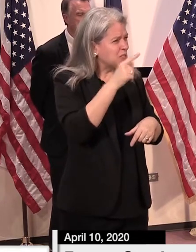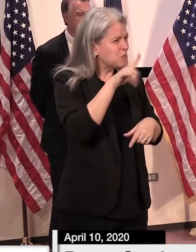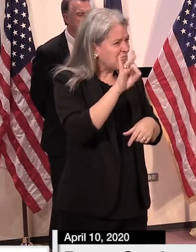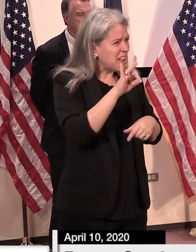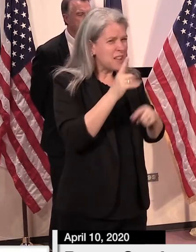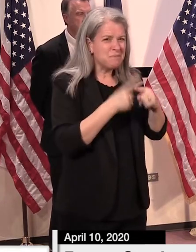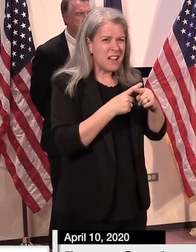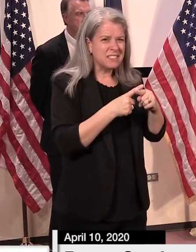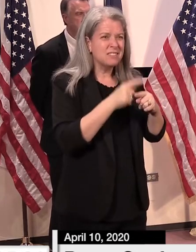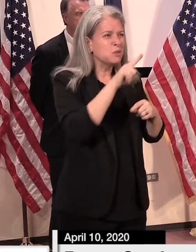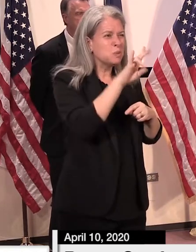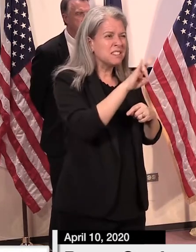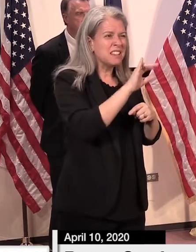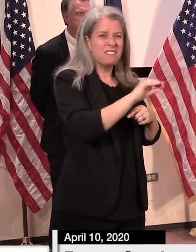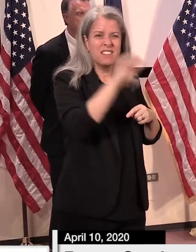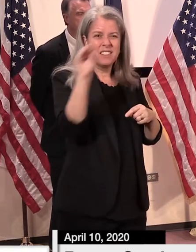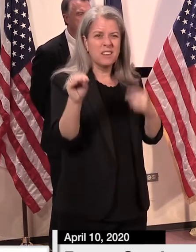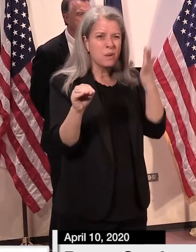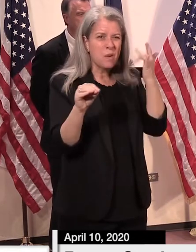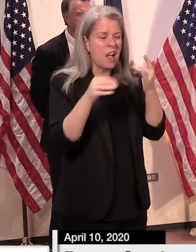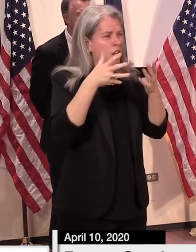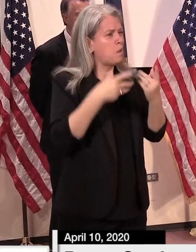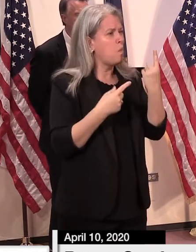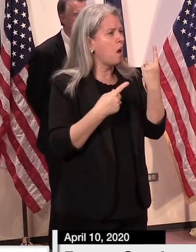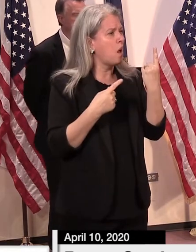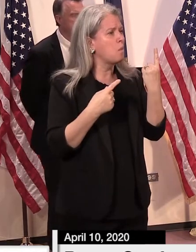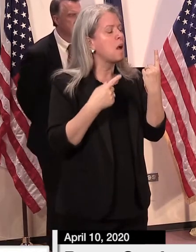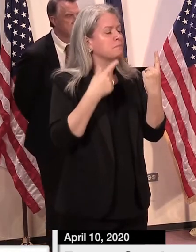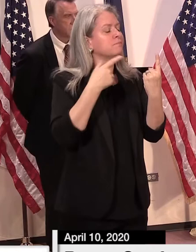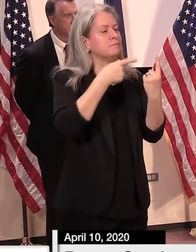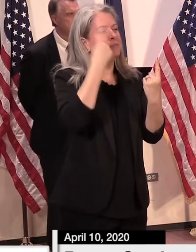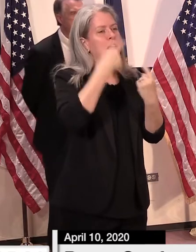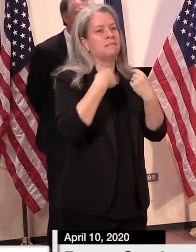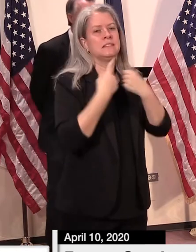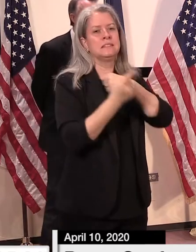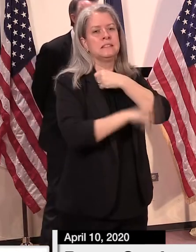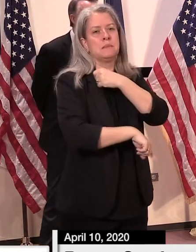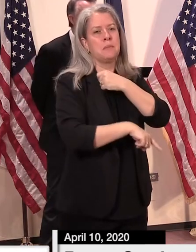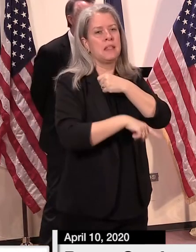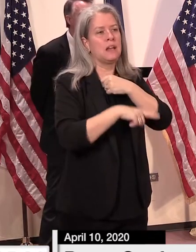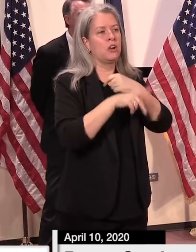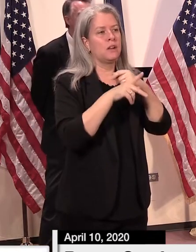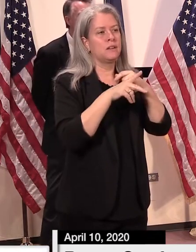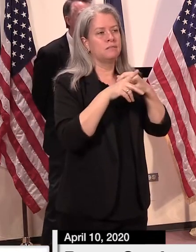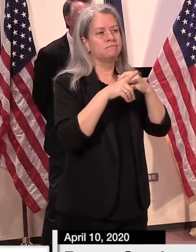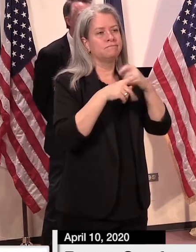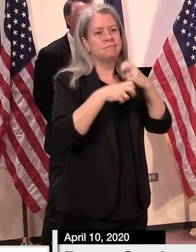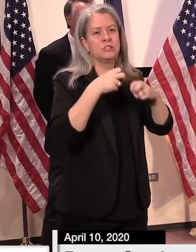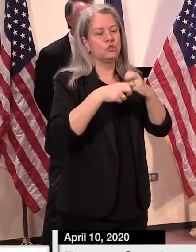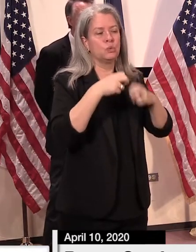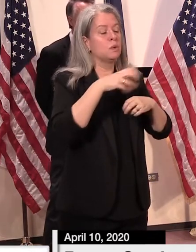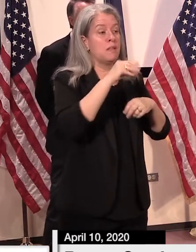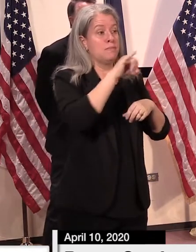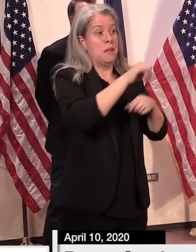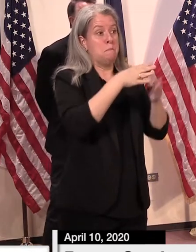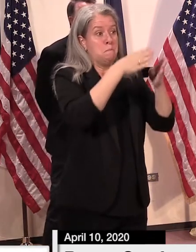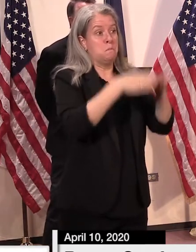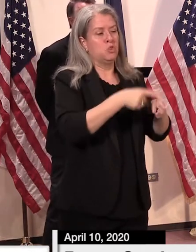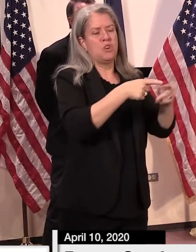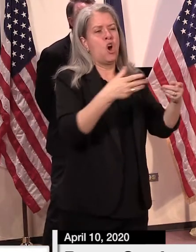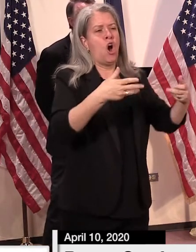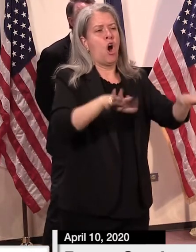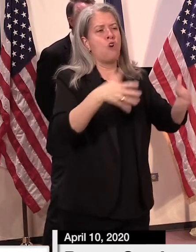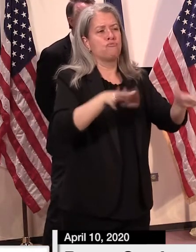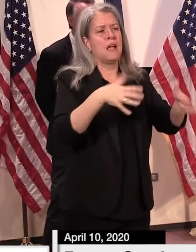tested positive, is that we had one that had a disciplinary issue, and we have housed that person